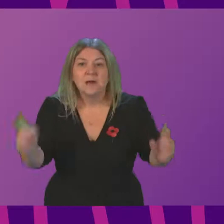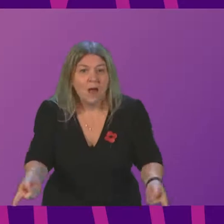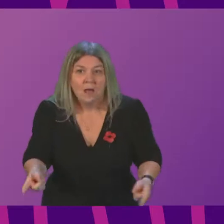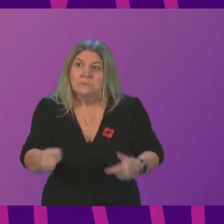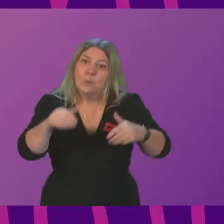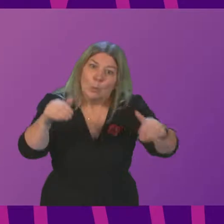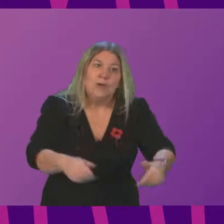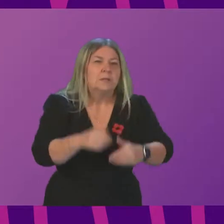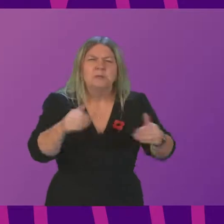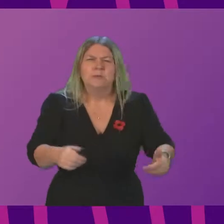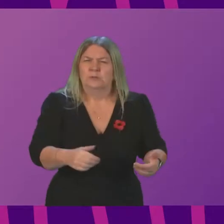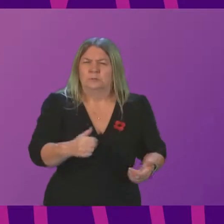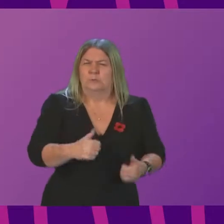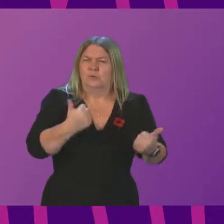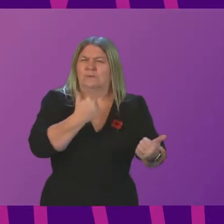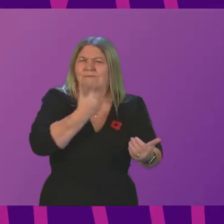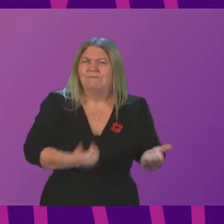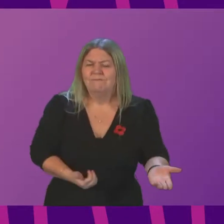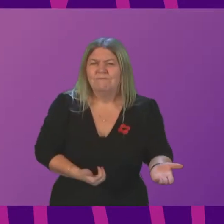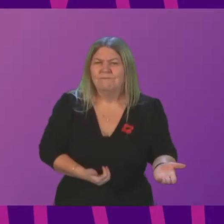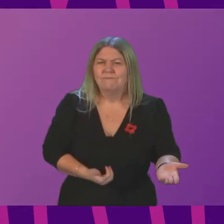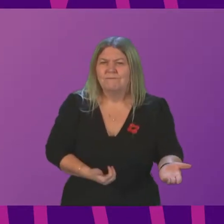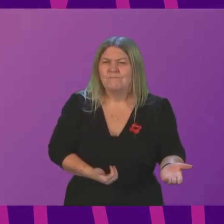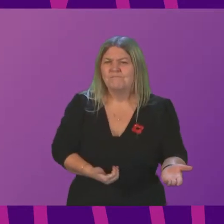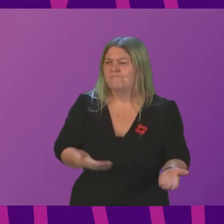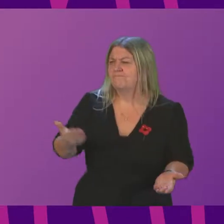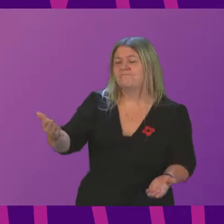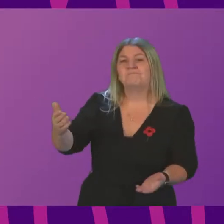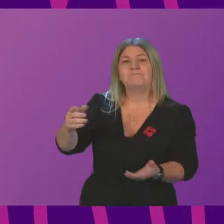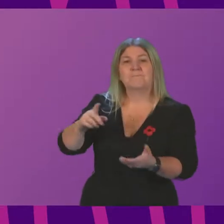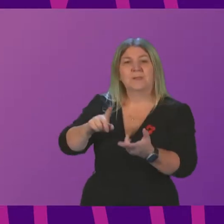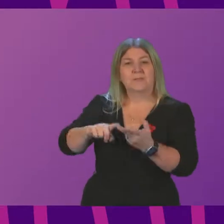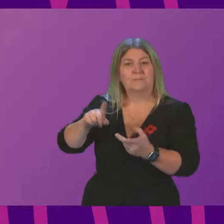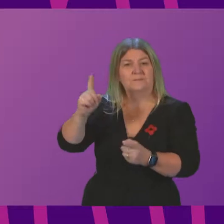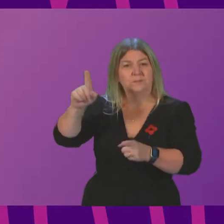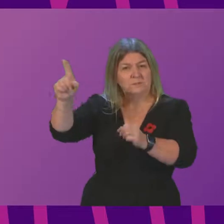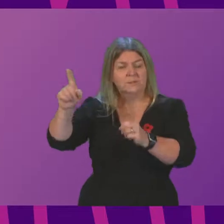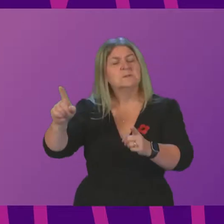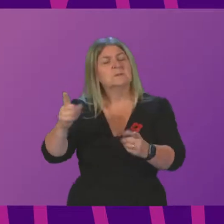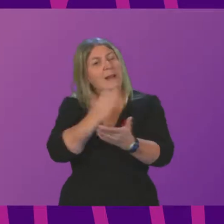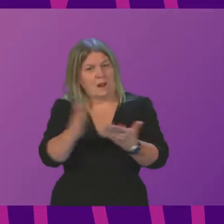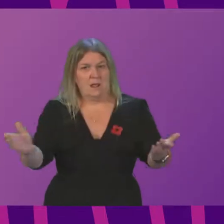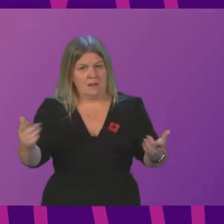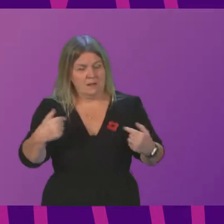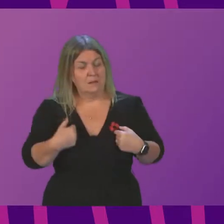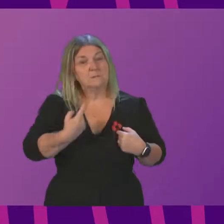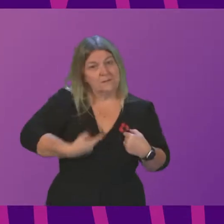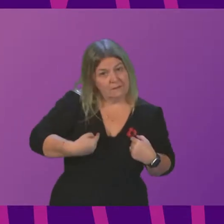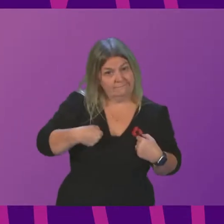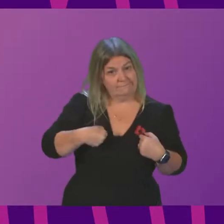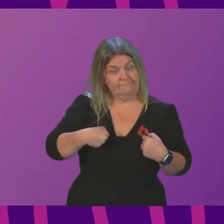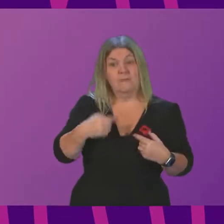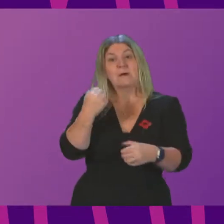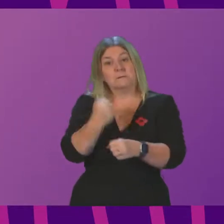It is abundantly clear that I and the government want to make sure that ambulance